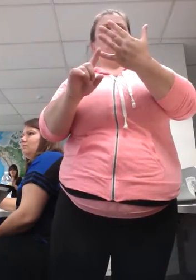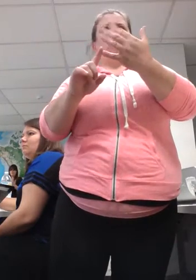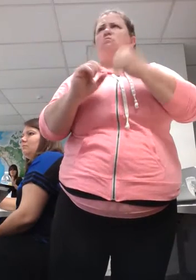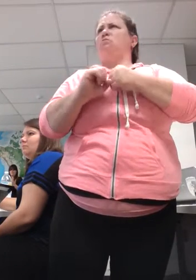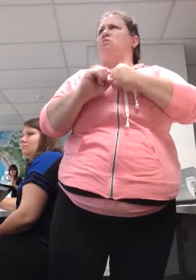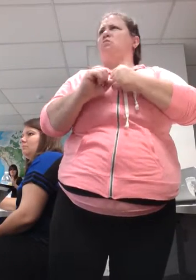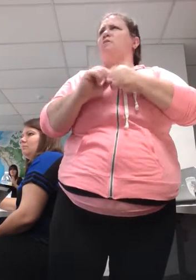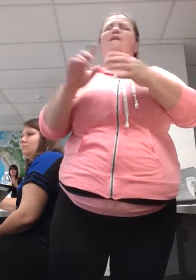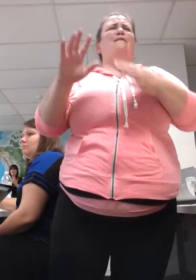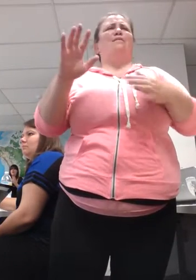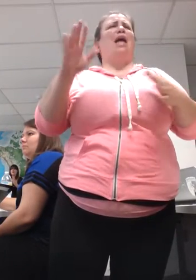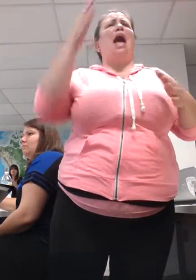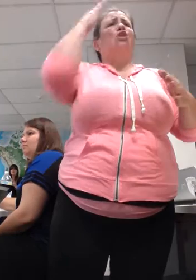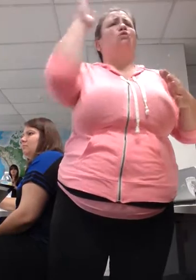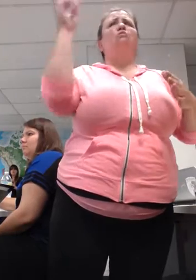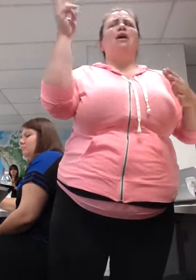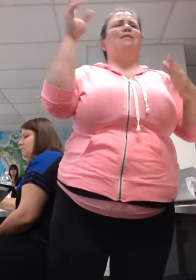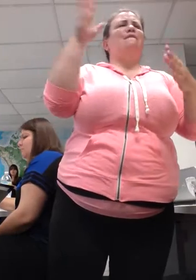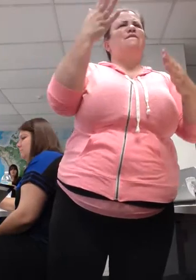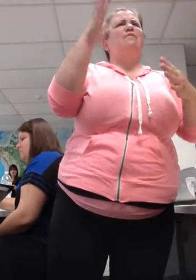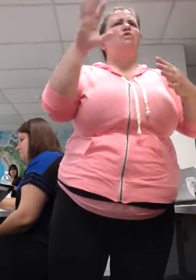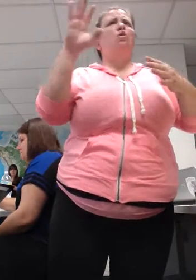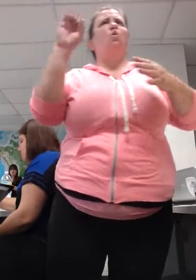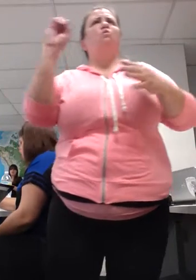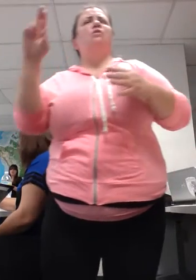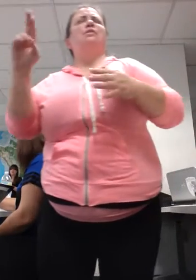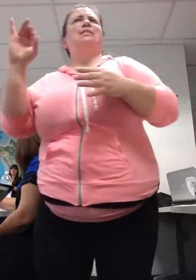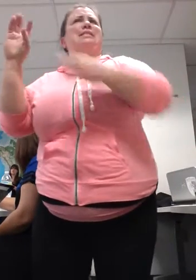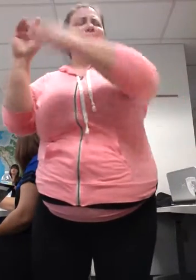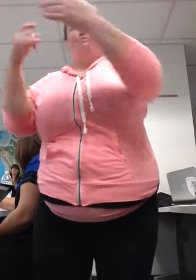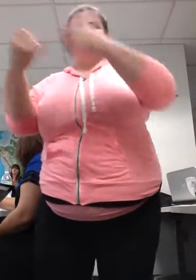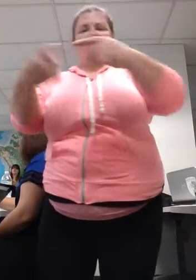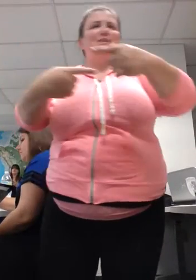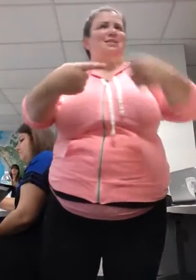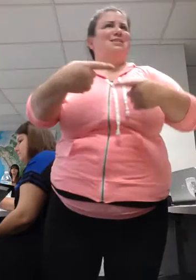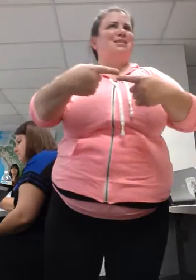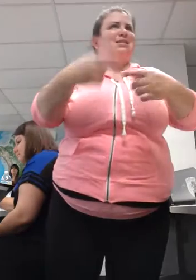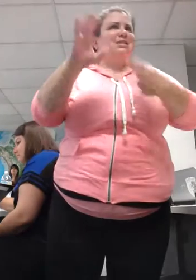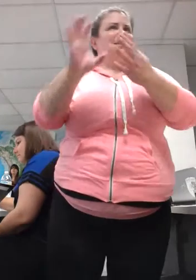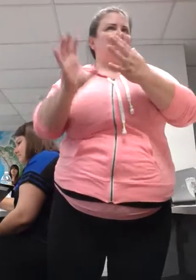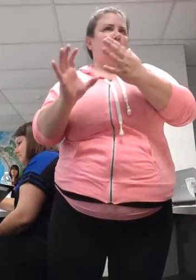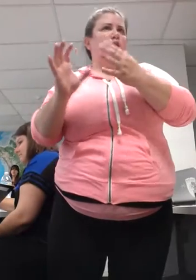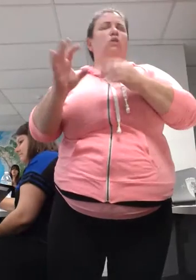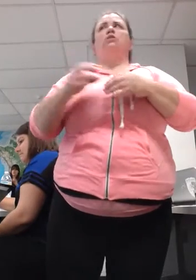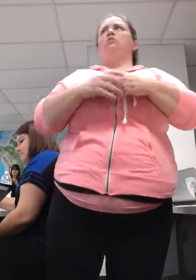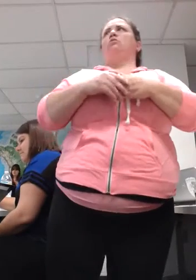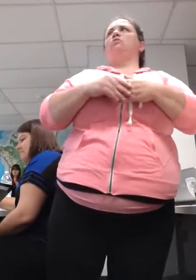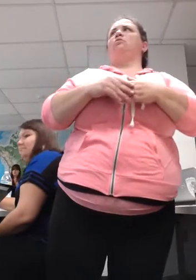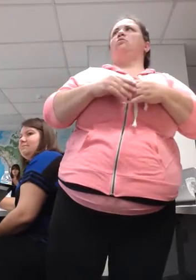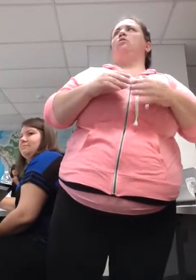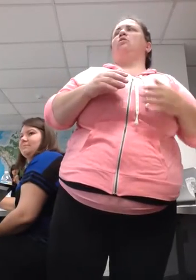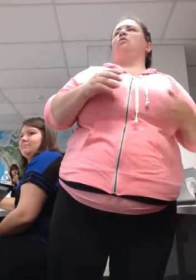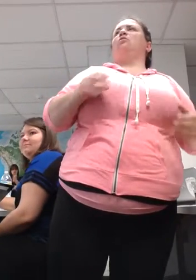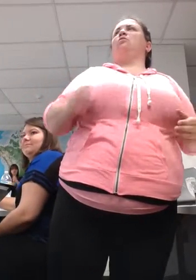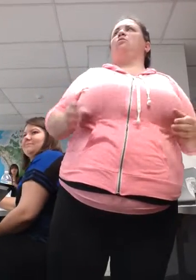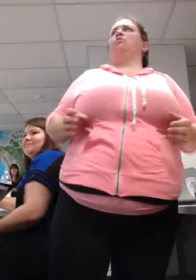accuracy. So within the grammatically correct sentence structure, you also have to have the right sign choices.